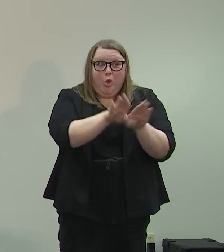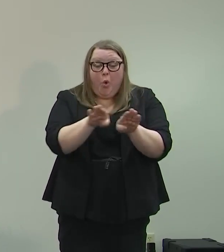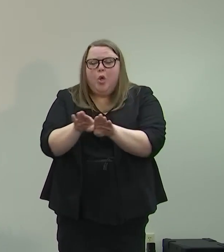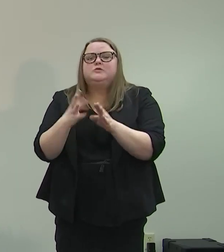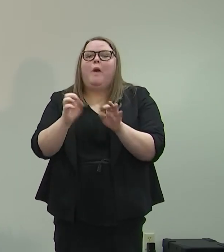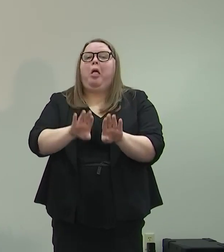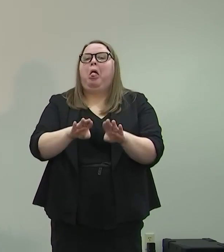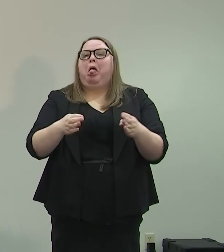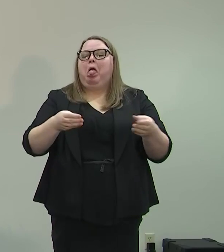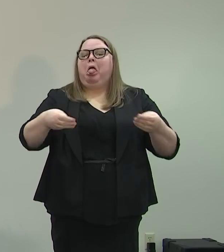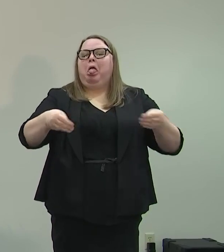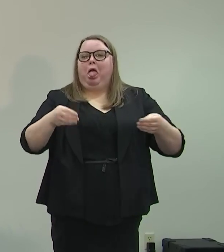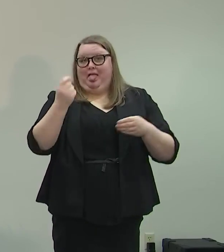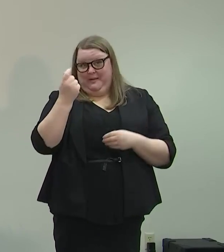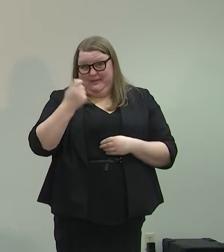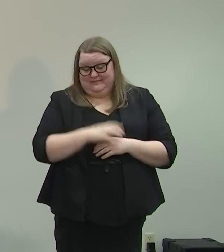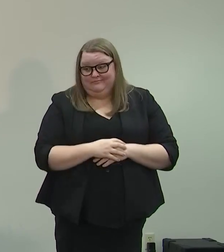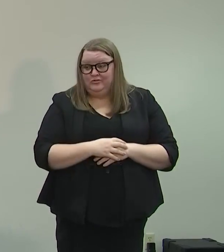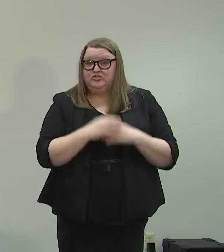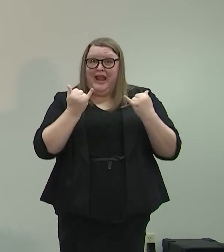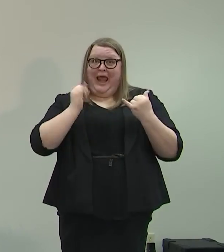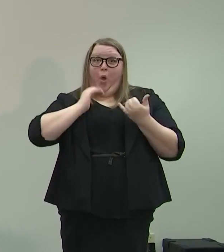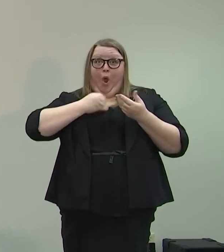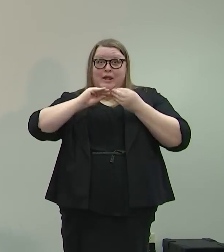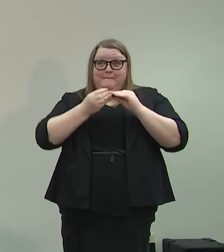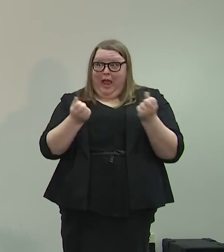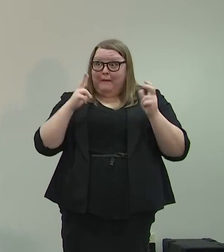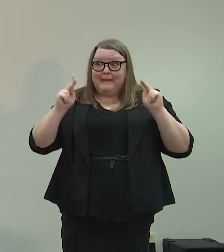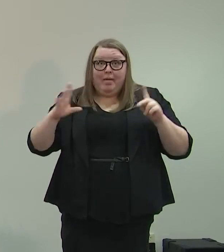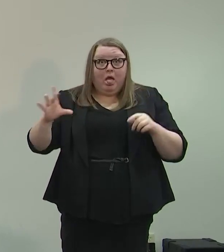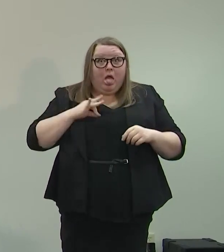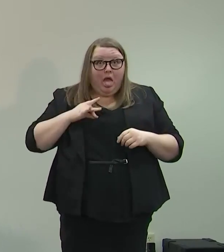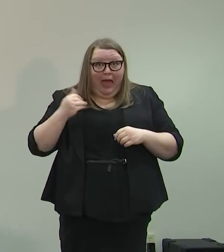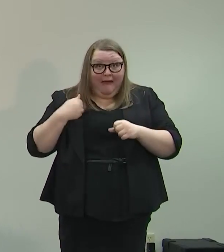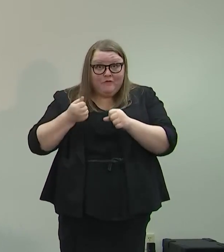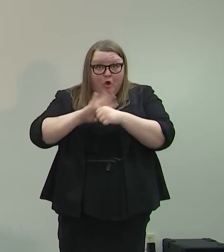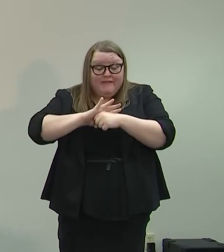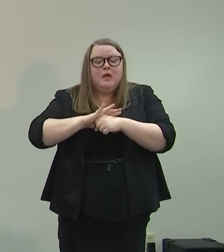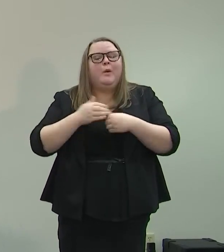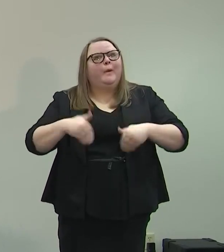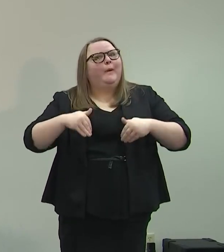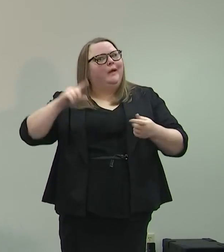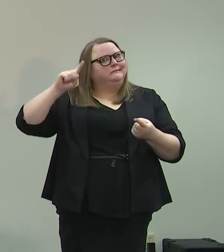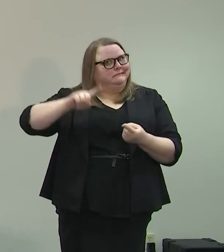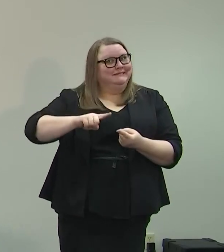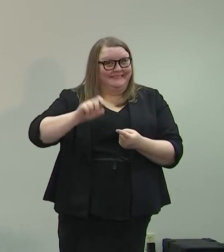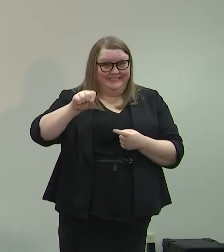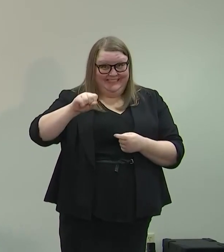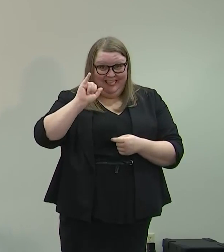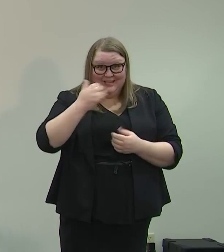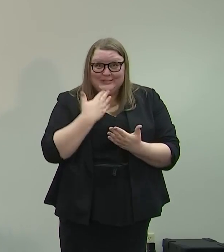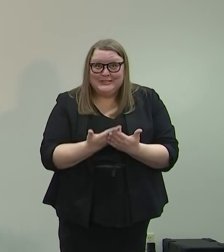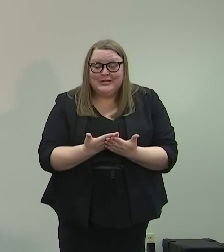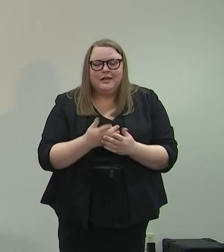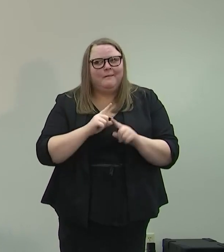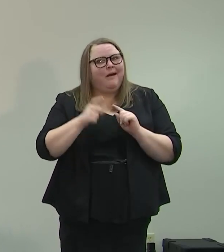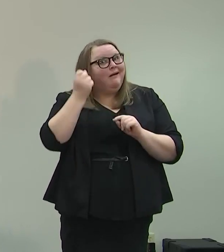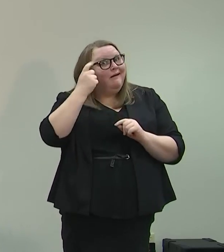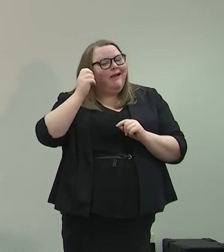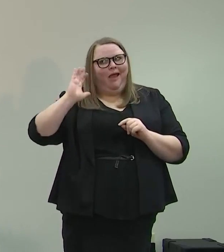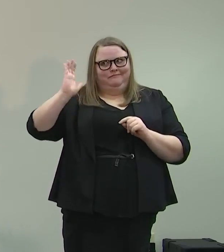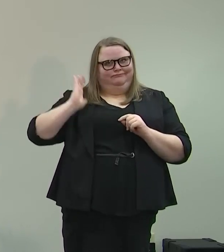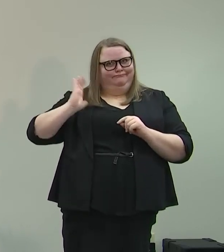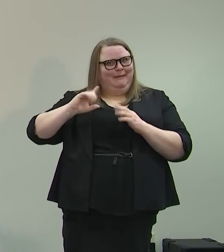now, our numbers are trending in the right direction. But that being said, you need to understand that we started at an extremely high level